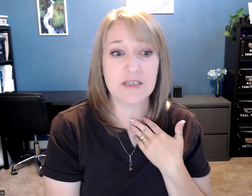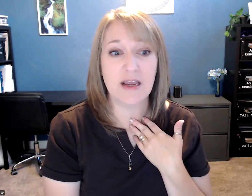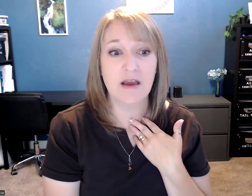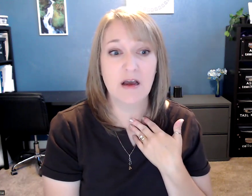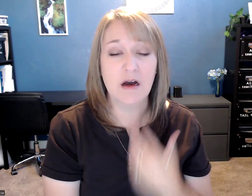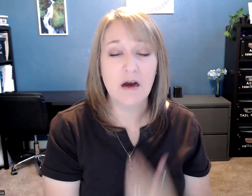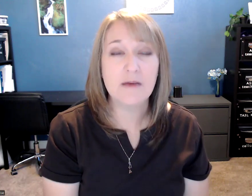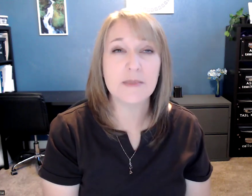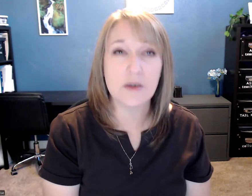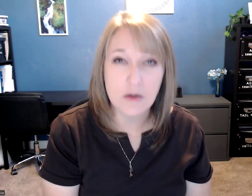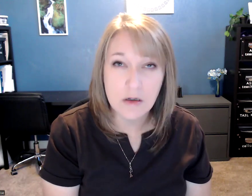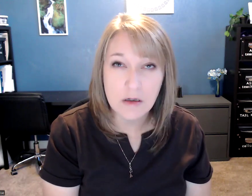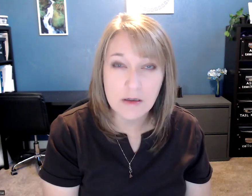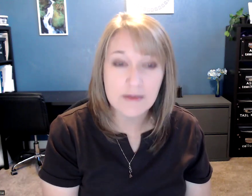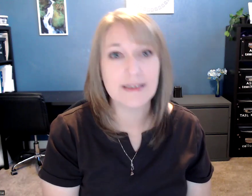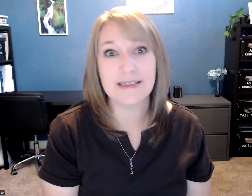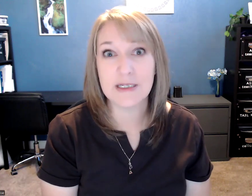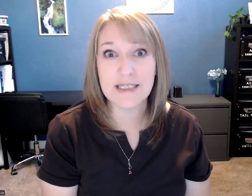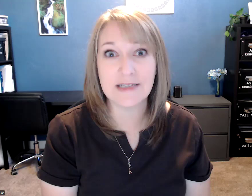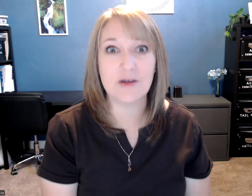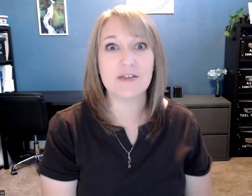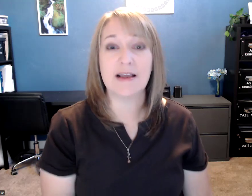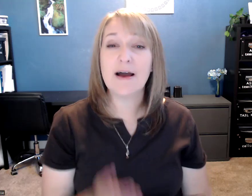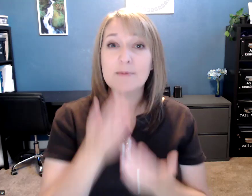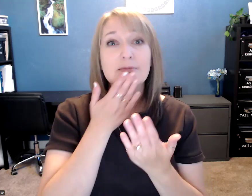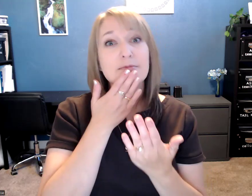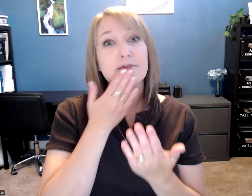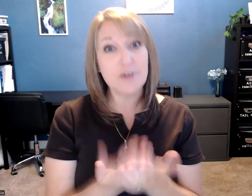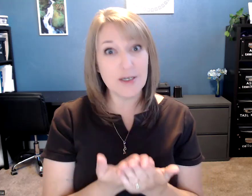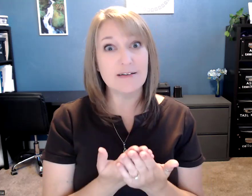say, I'm good, that doesn't make sense. You have to say, I'm good. Bad.